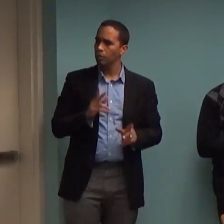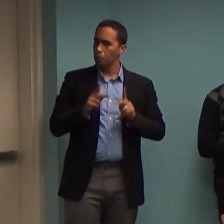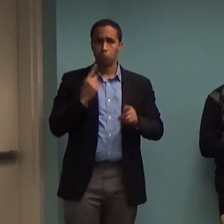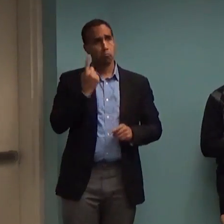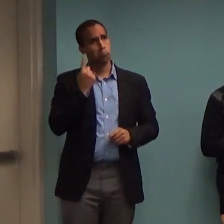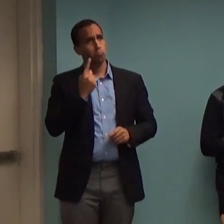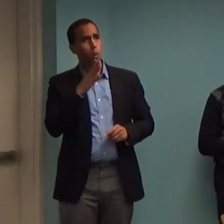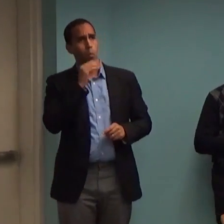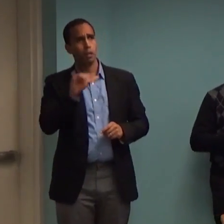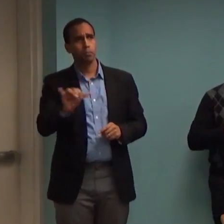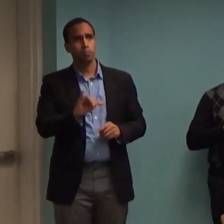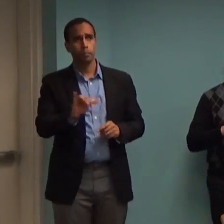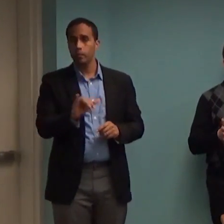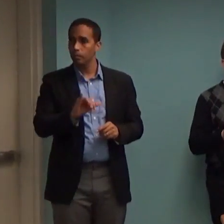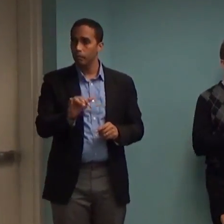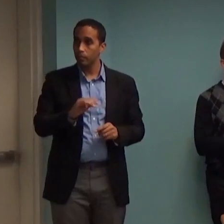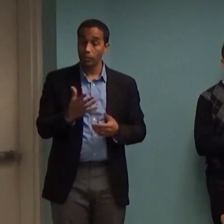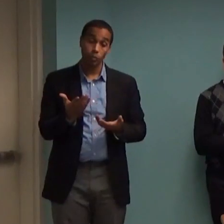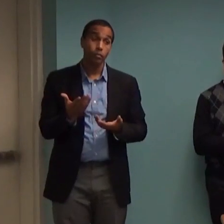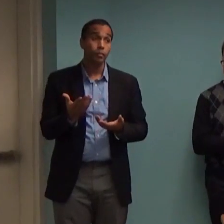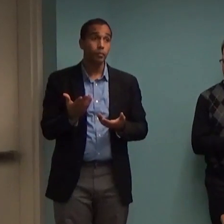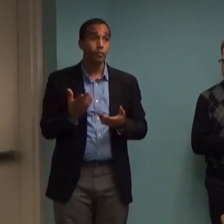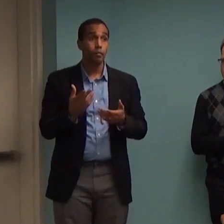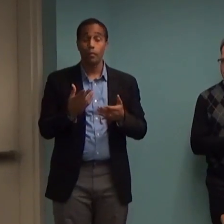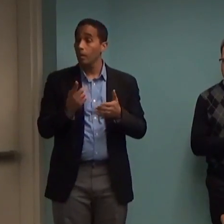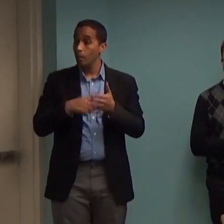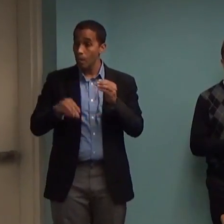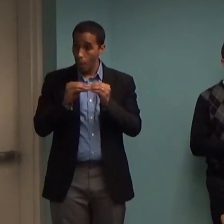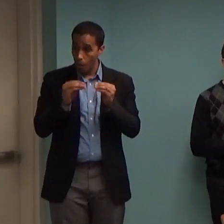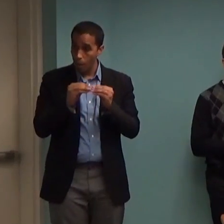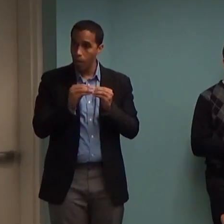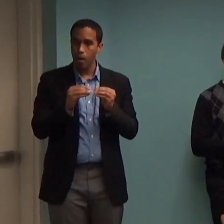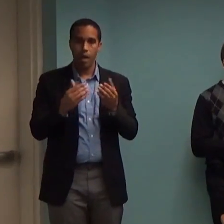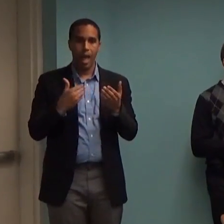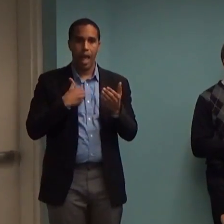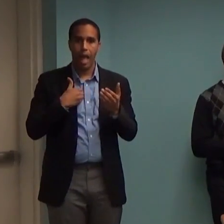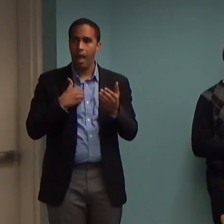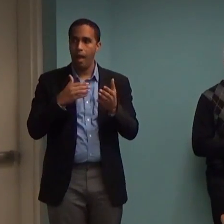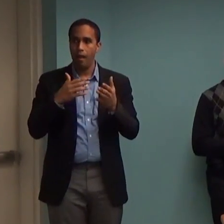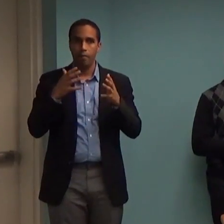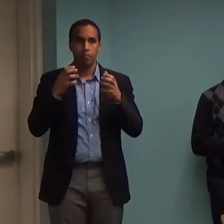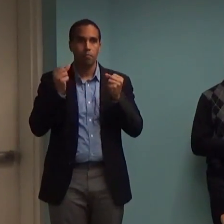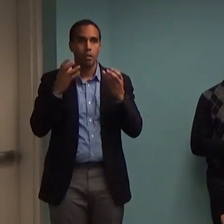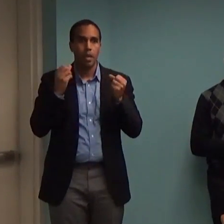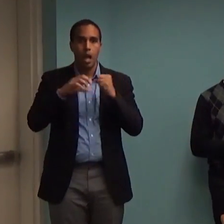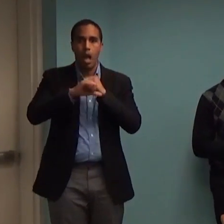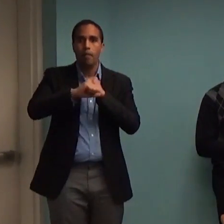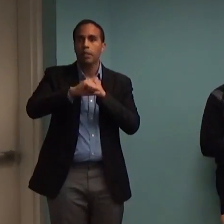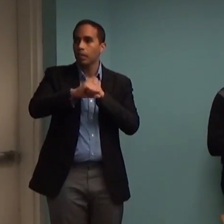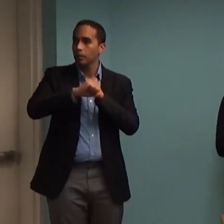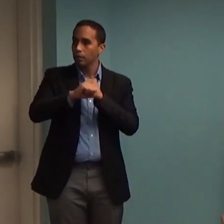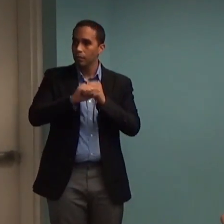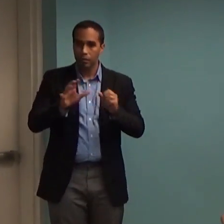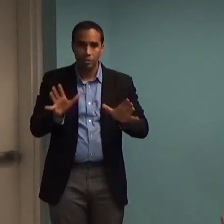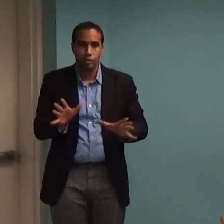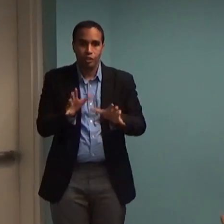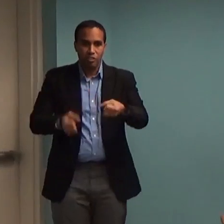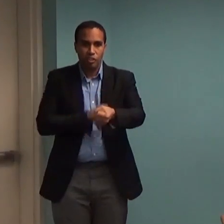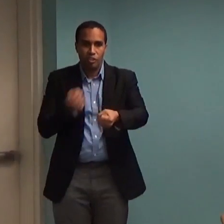And right now there's a lot of advertising that suggests that you should treat these problems with medication. So we're going to get a little bit more into that